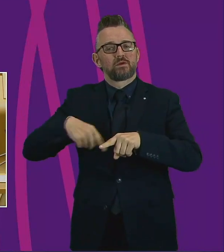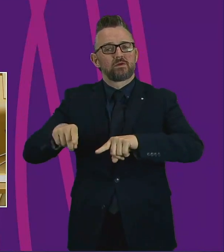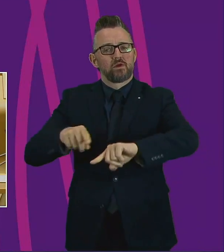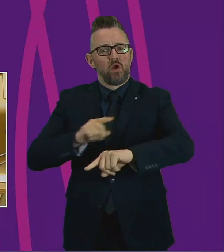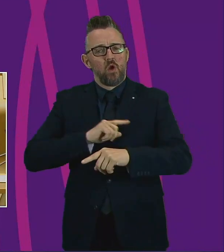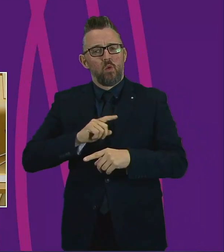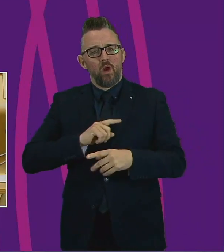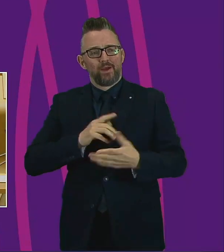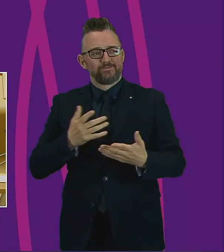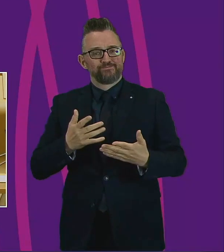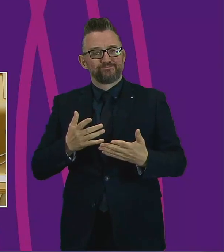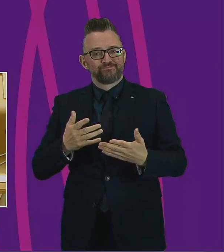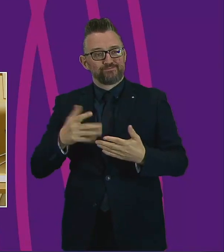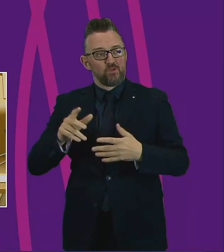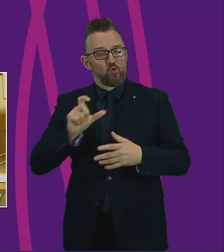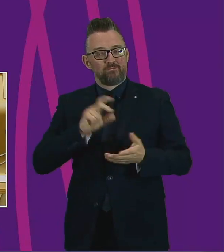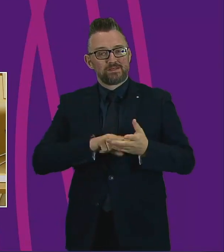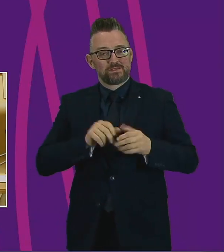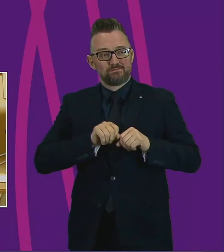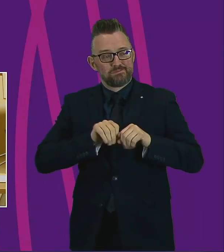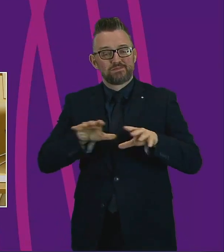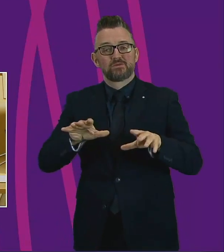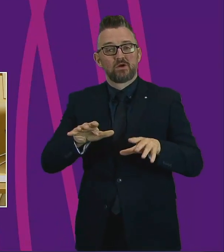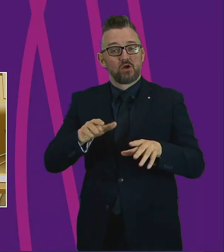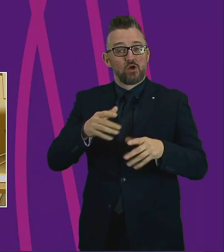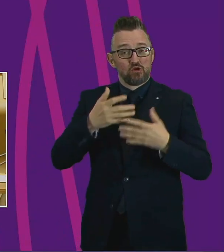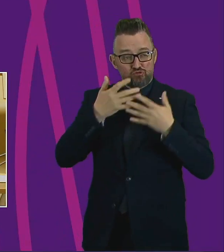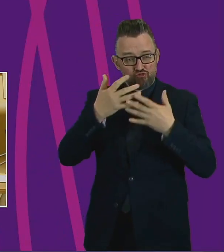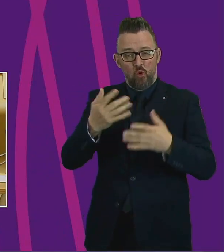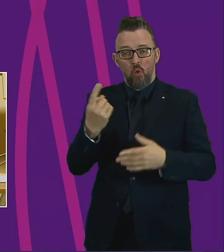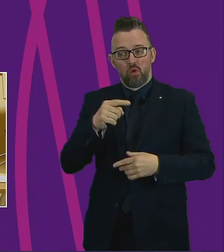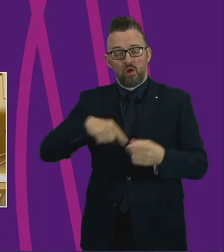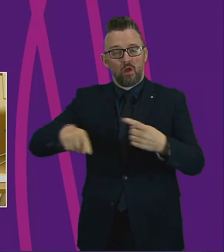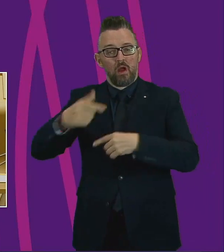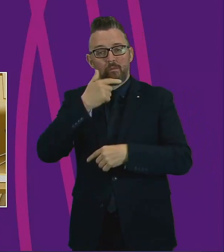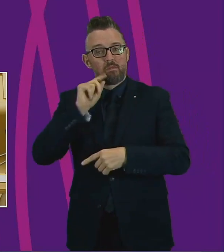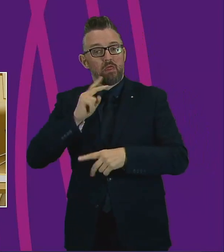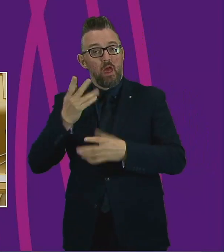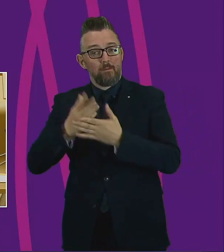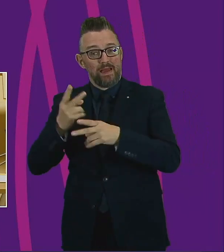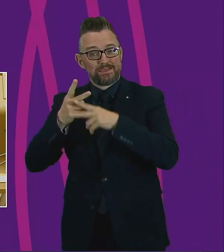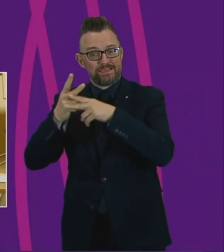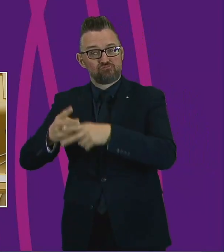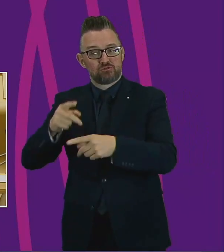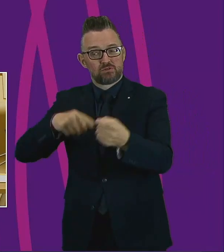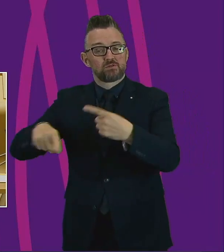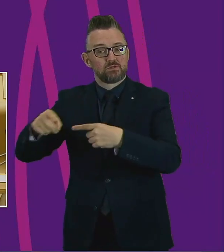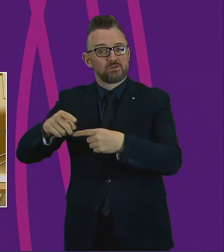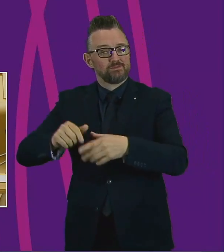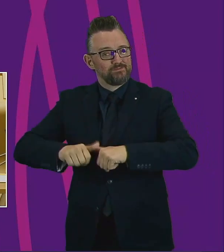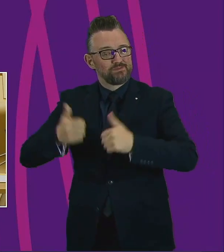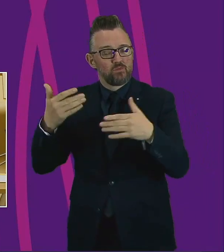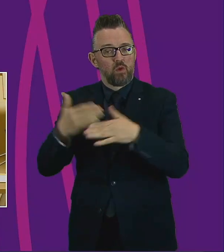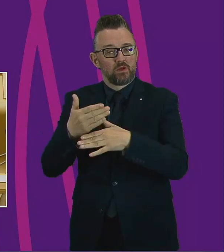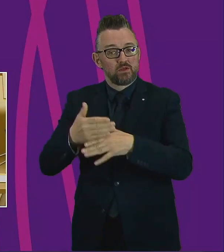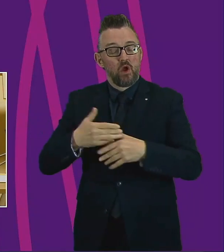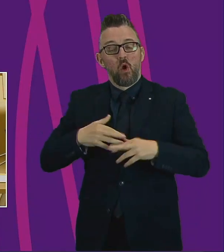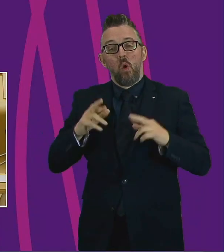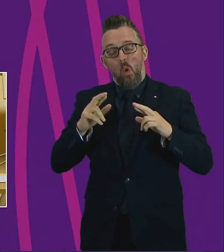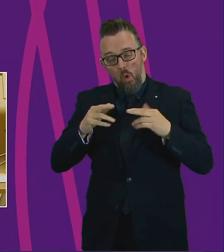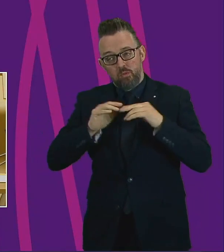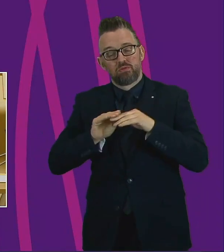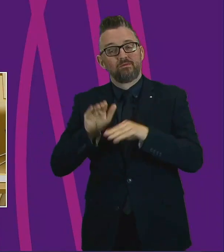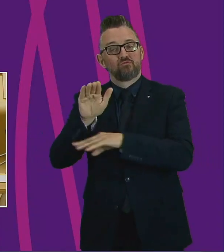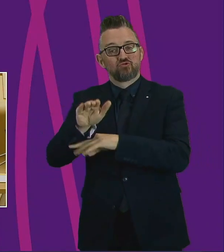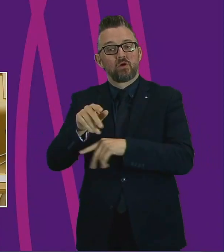who've been unsung for too long. I hope that once this is over we'll treat our carers better and that those in our care homes will not be